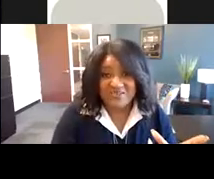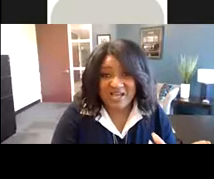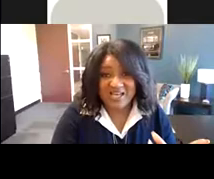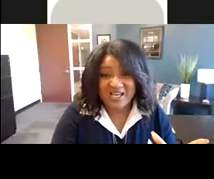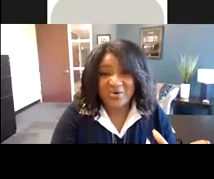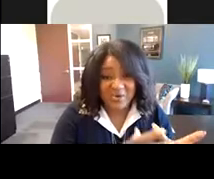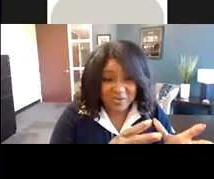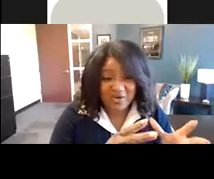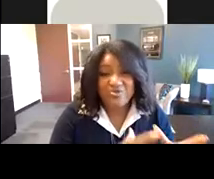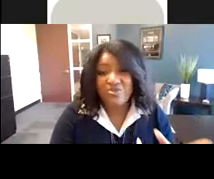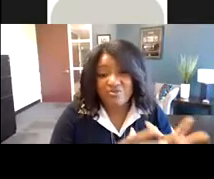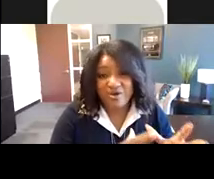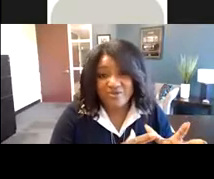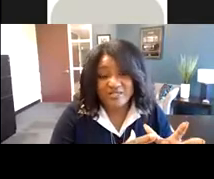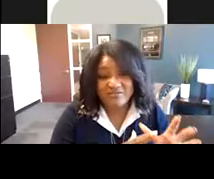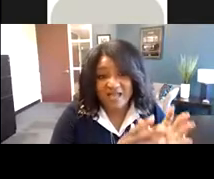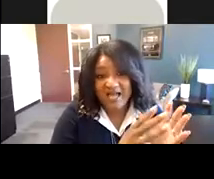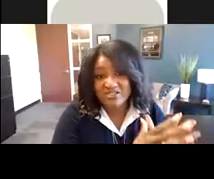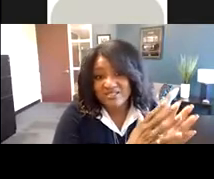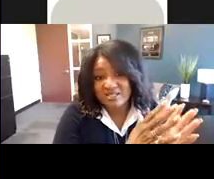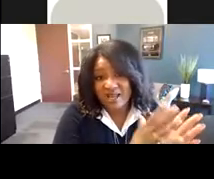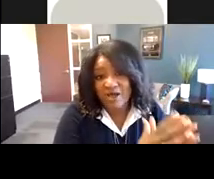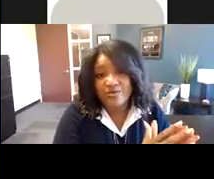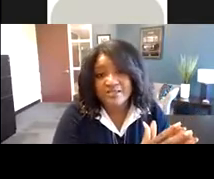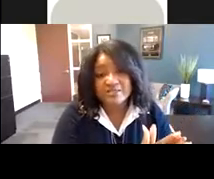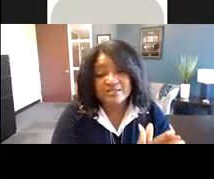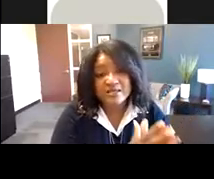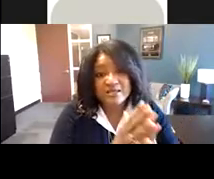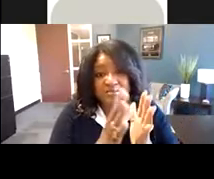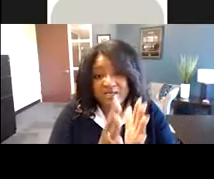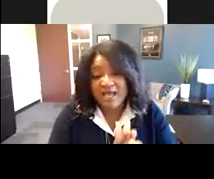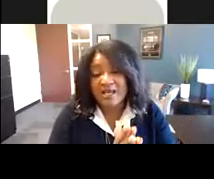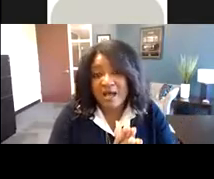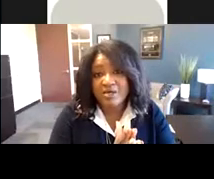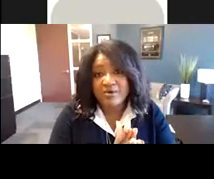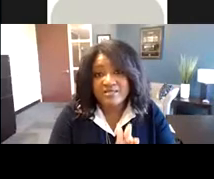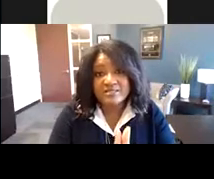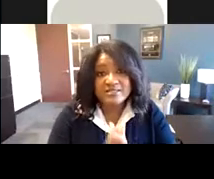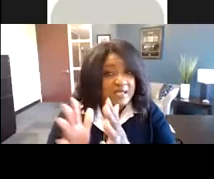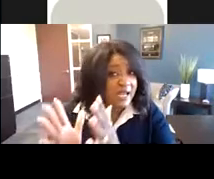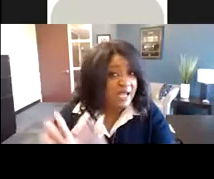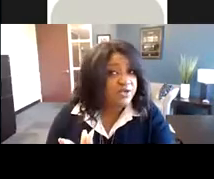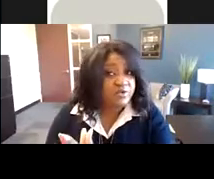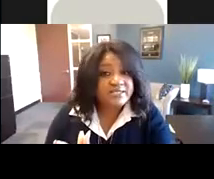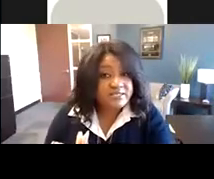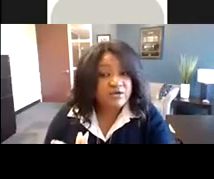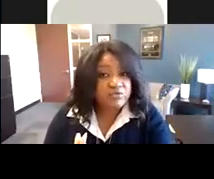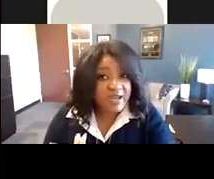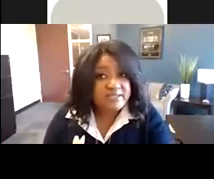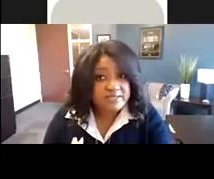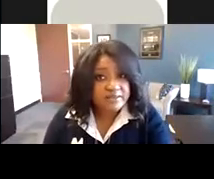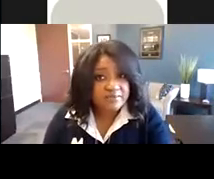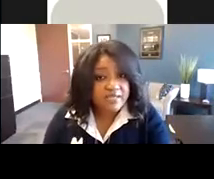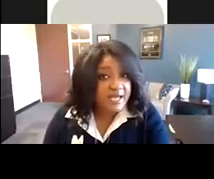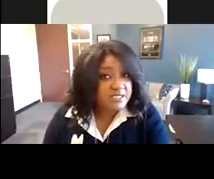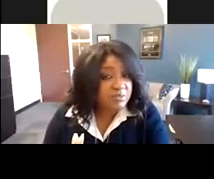crisis, right? We're in the throes of not just the health crisis, but an economic crisis and the crisis of